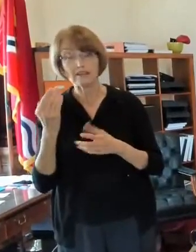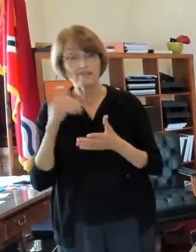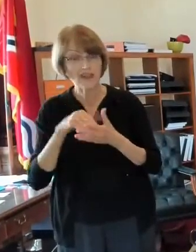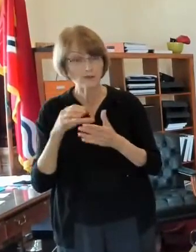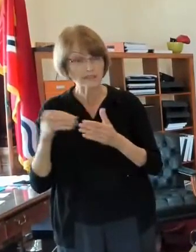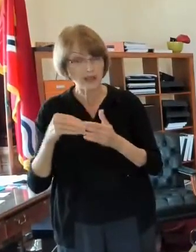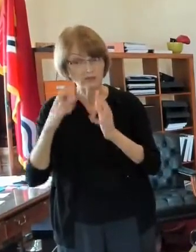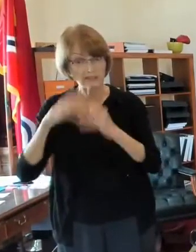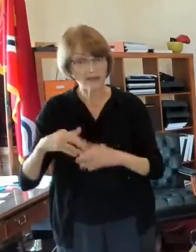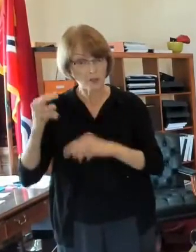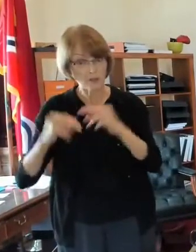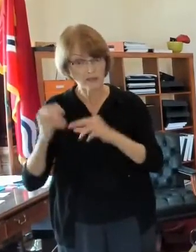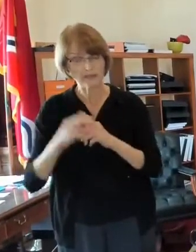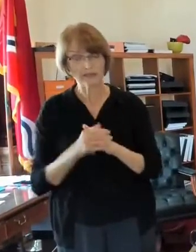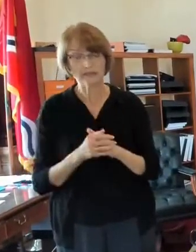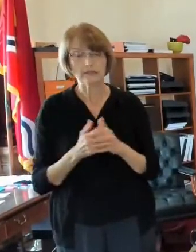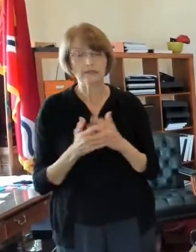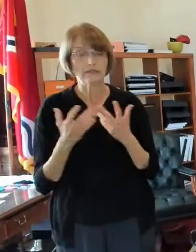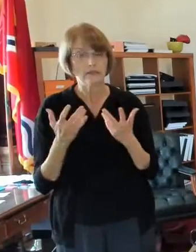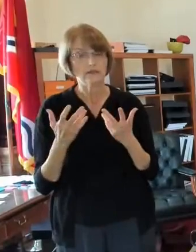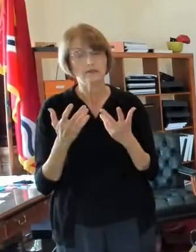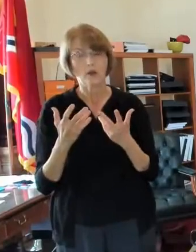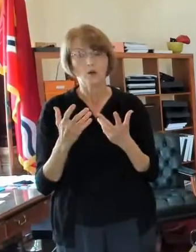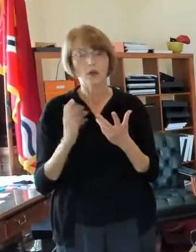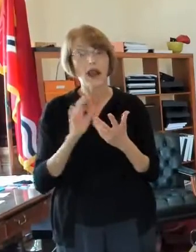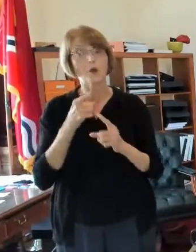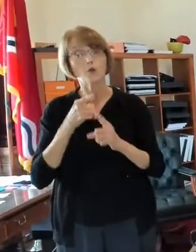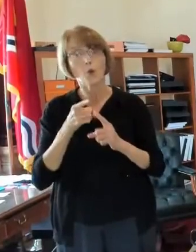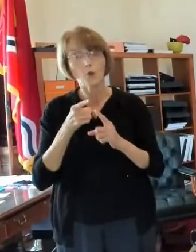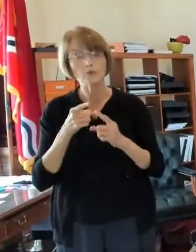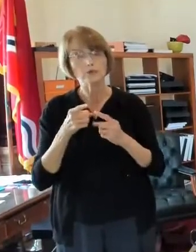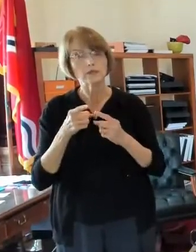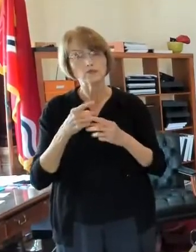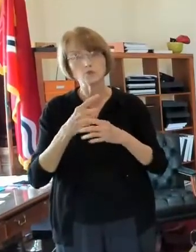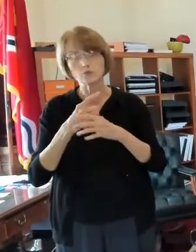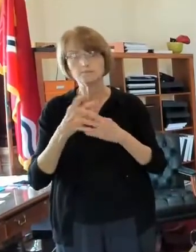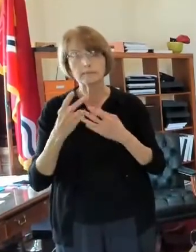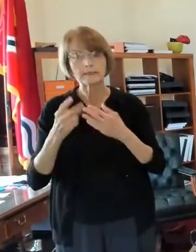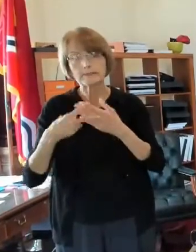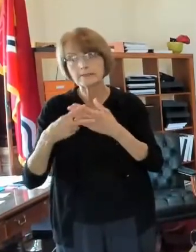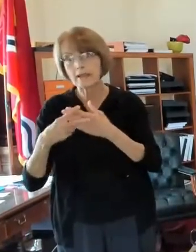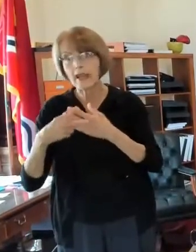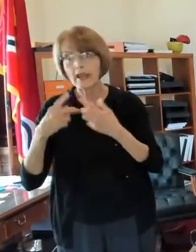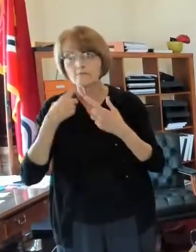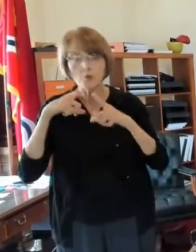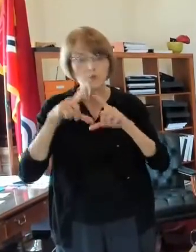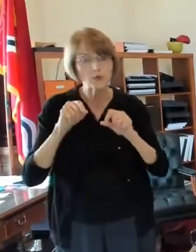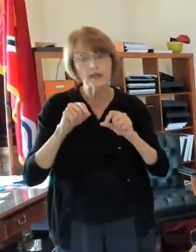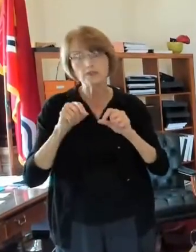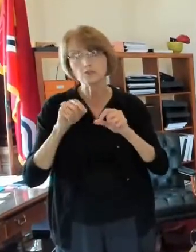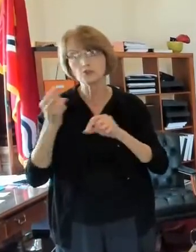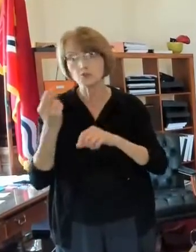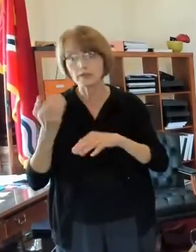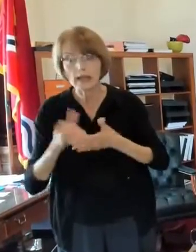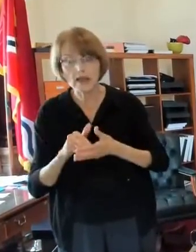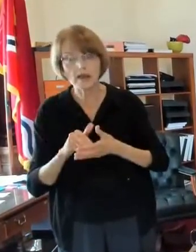initiated programs where we're trying to save as many bricks as possible to recycle them but about uh